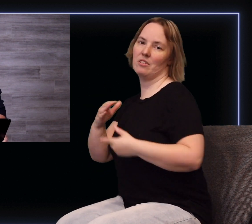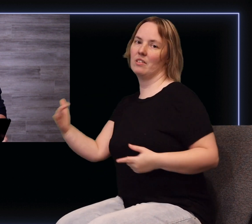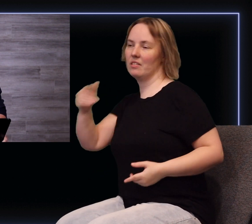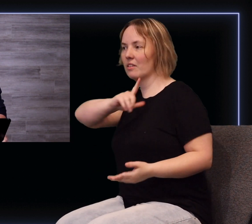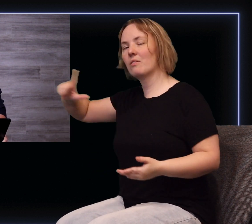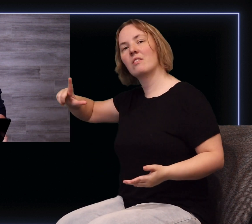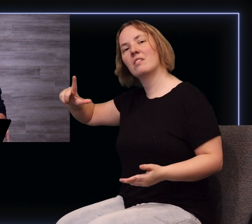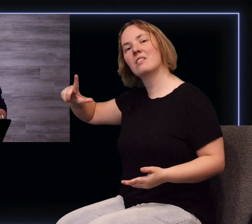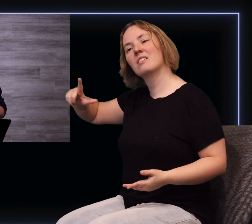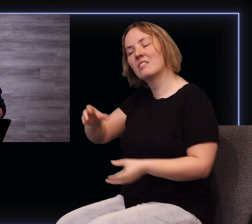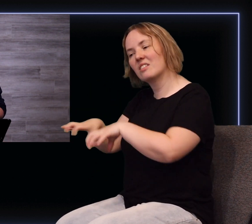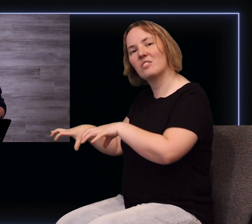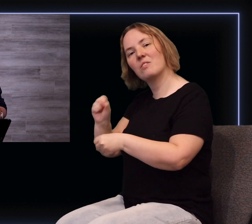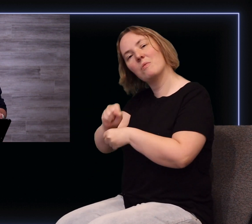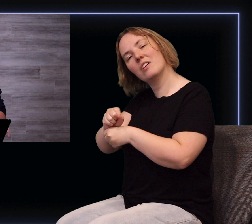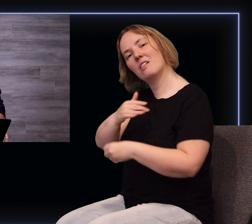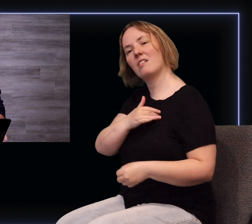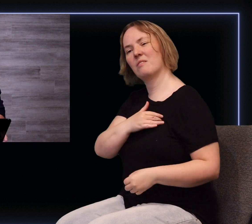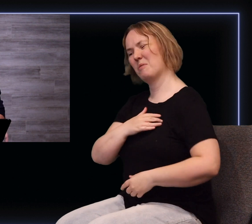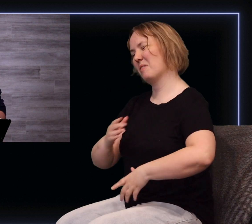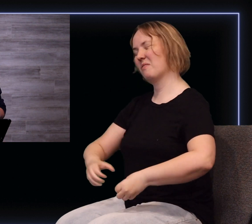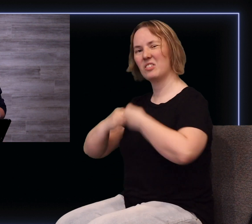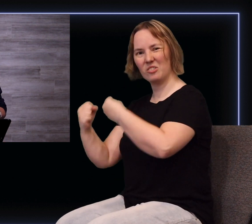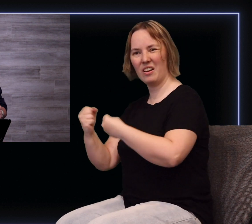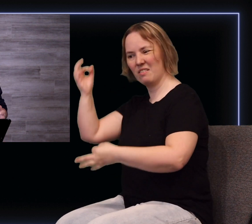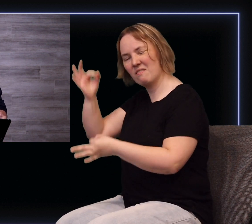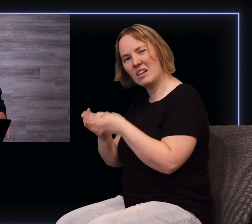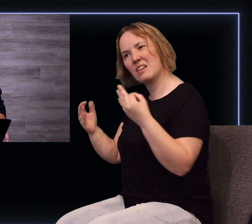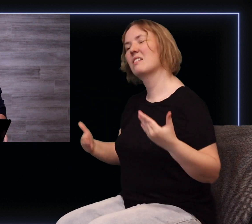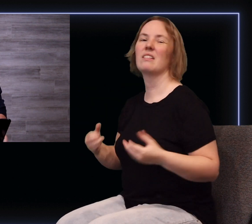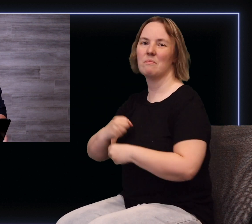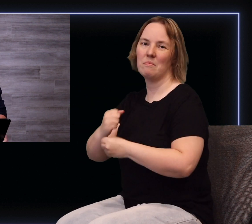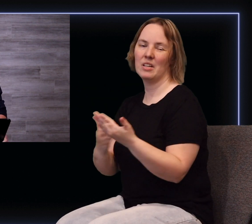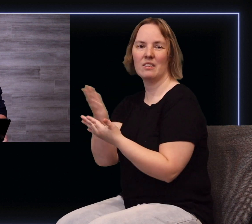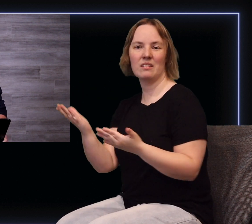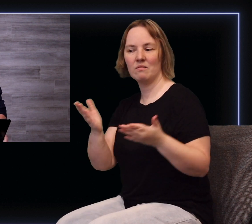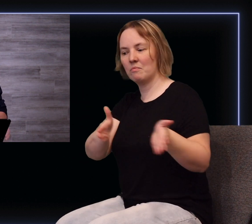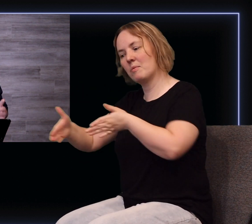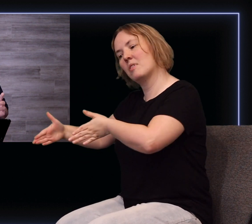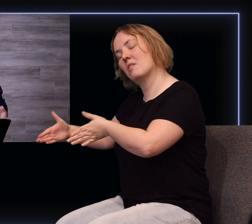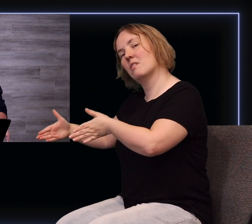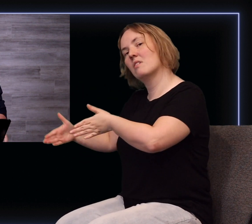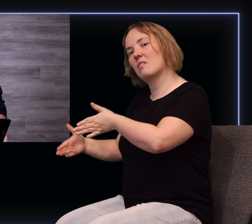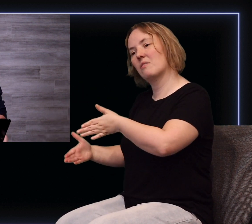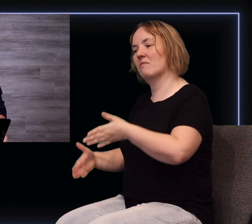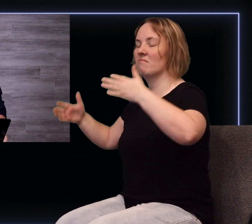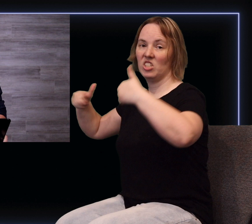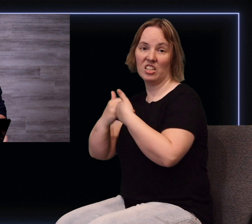and I think some things that He's working in our heart by way of strength and faith and renewal, that is in preparation for maybe even some challenging times